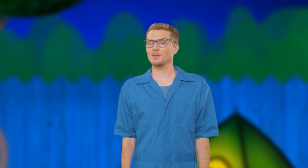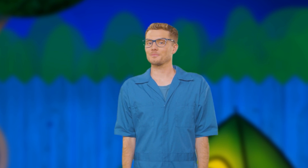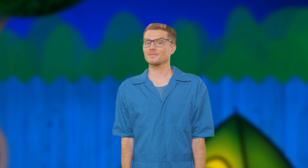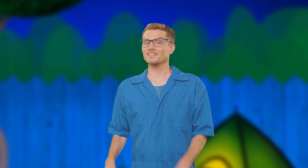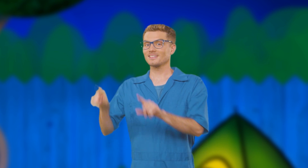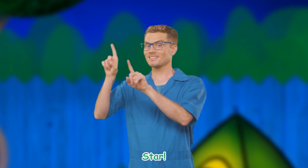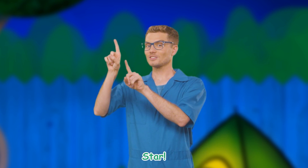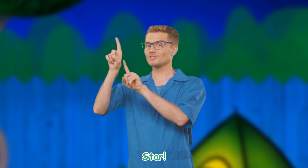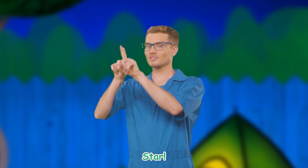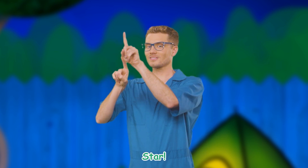Star